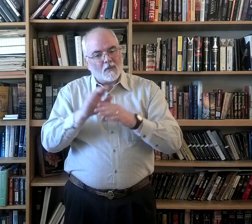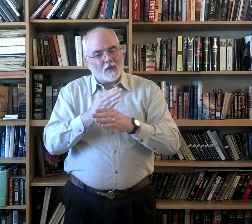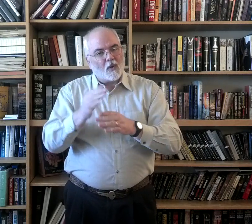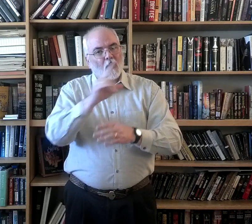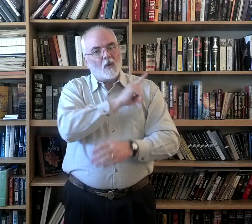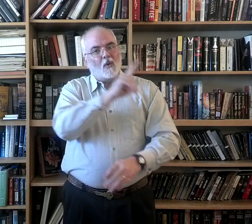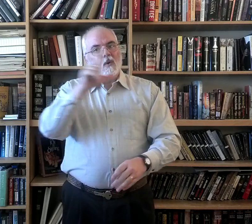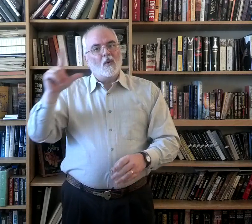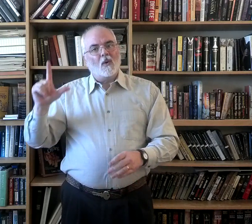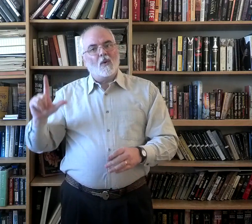Lord.